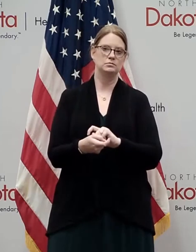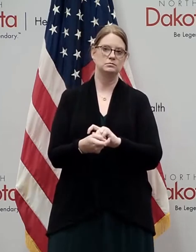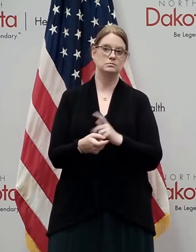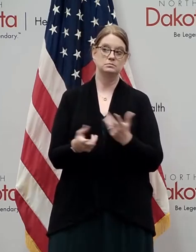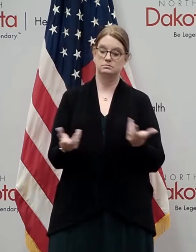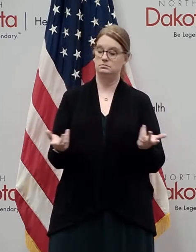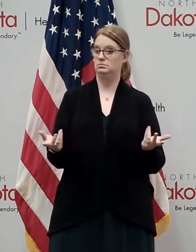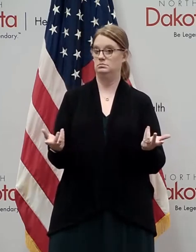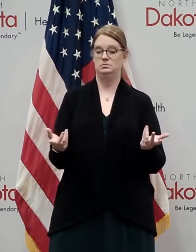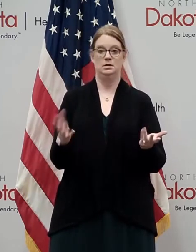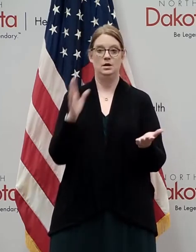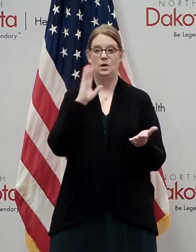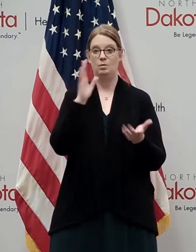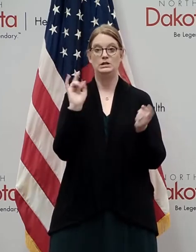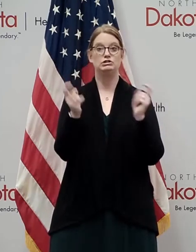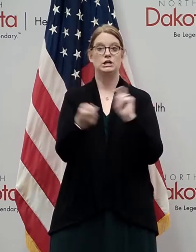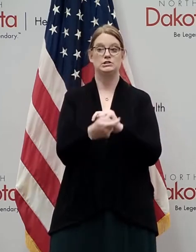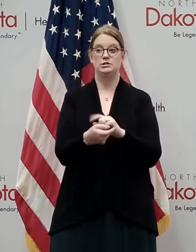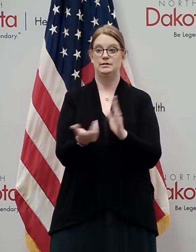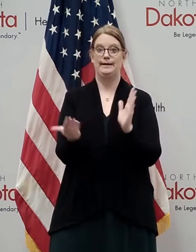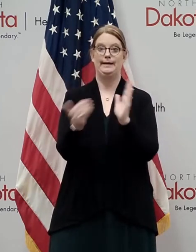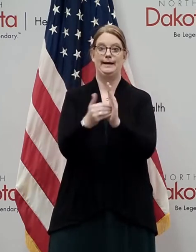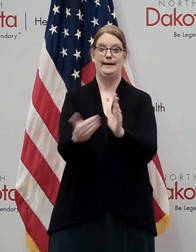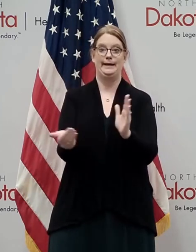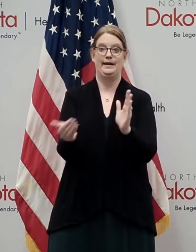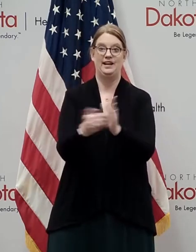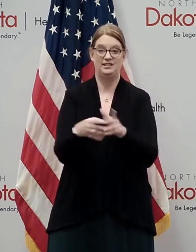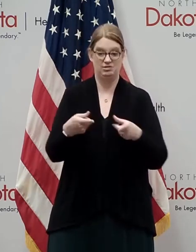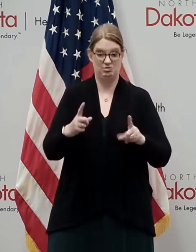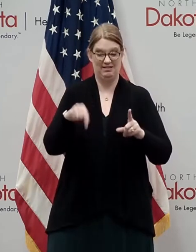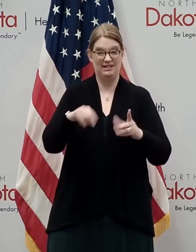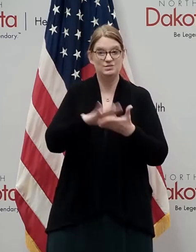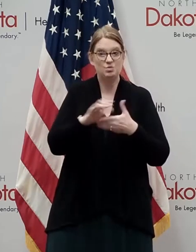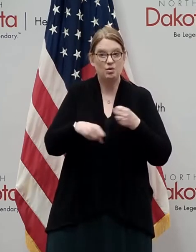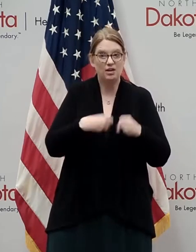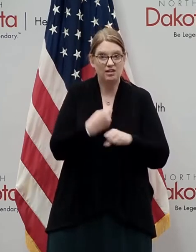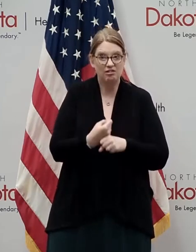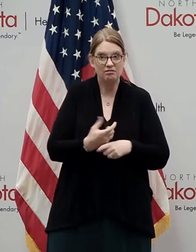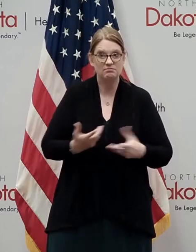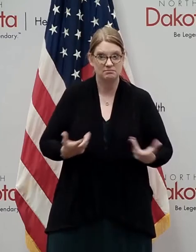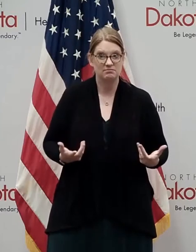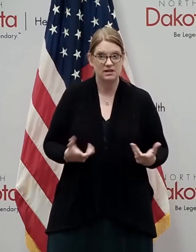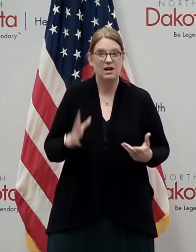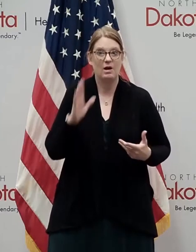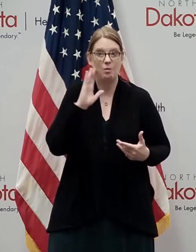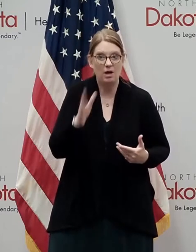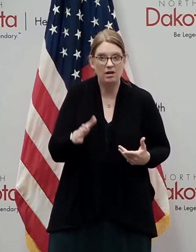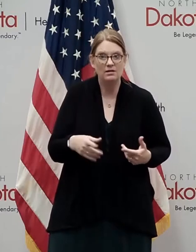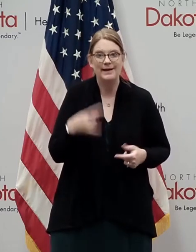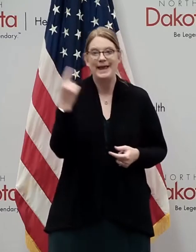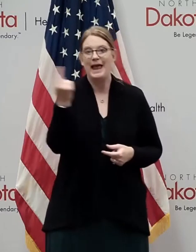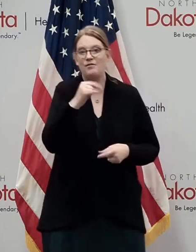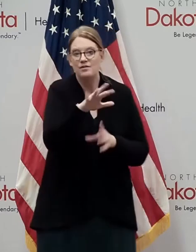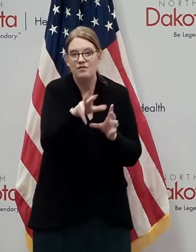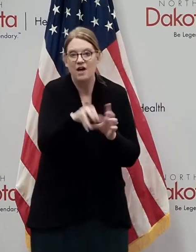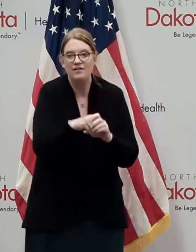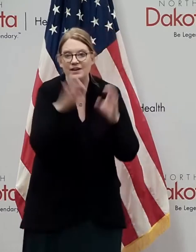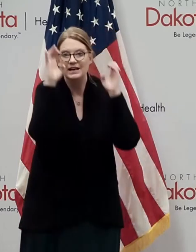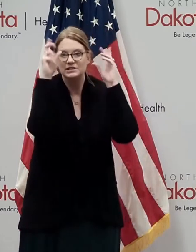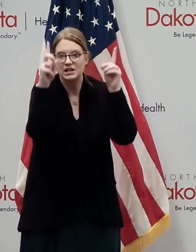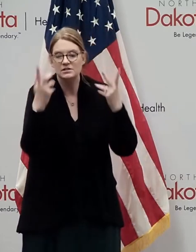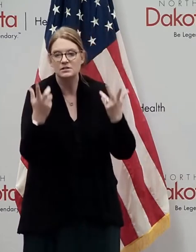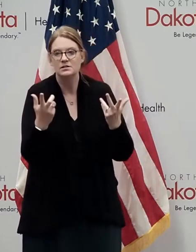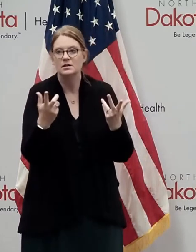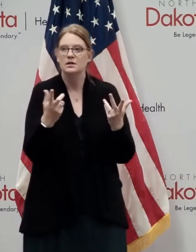to change it throughout the school year and maybe longer. It's challenging everybody involved in education to become more